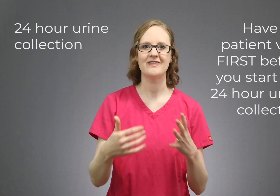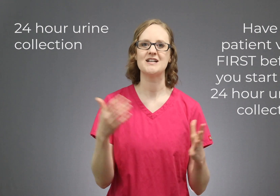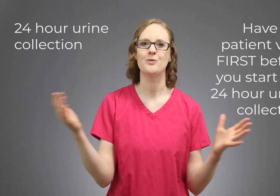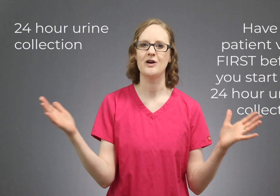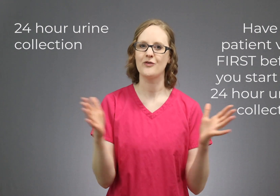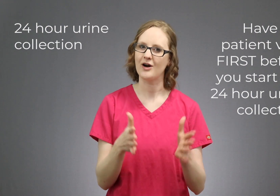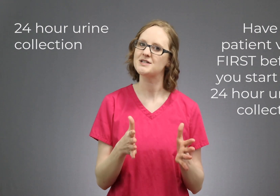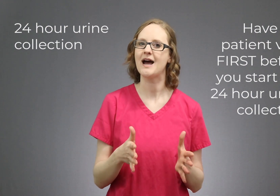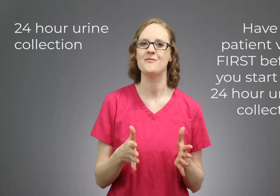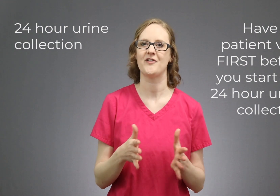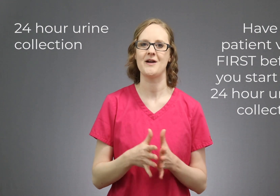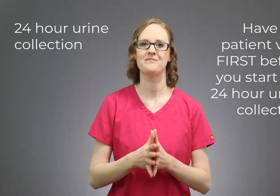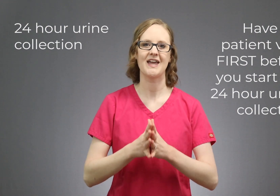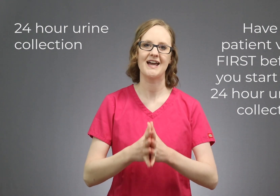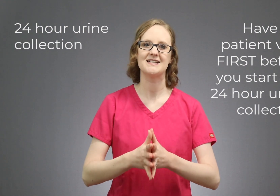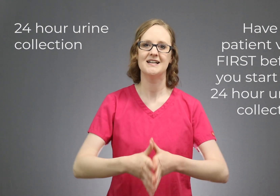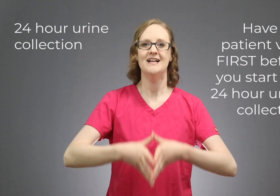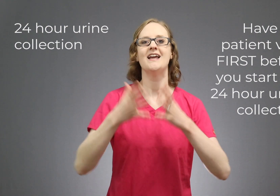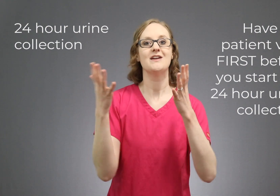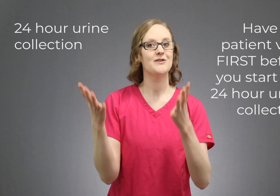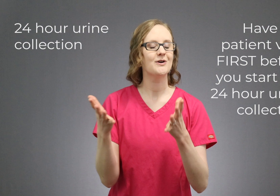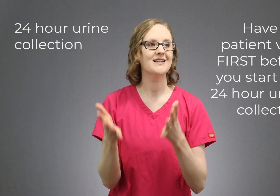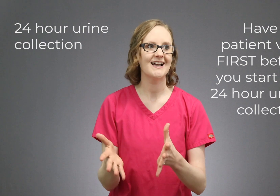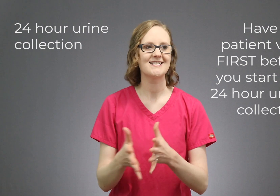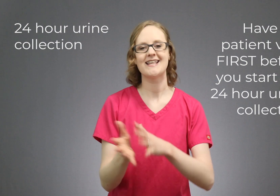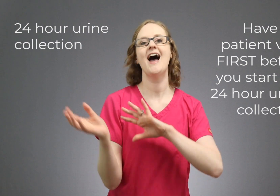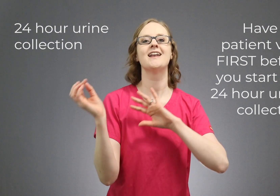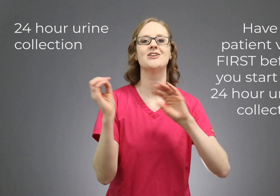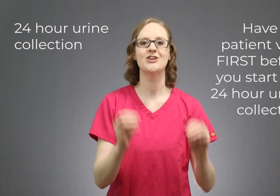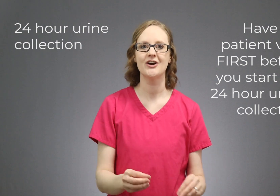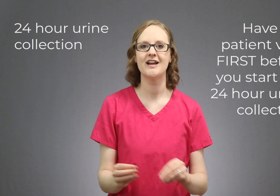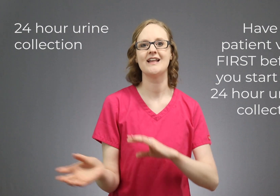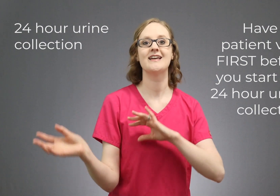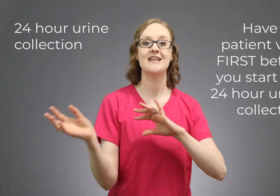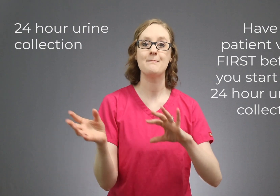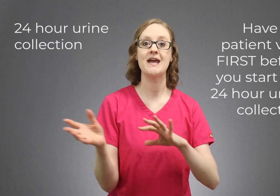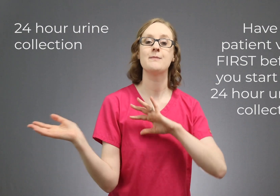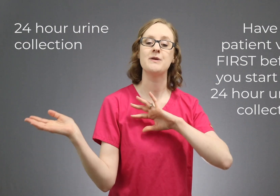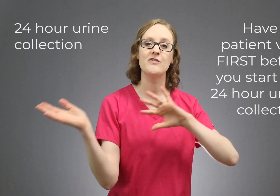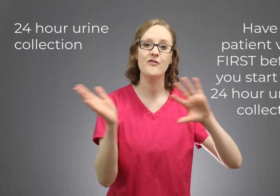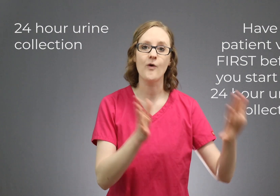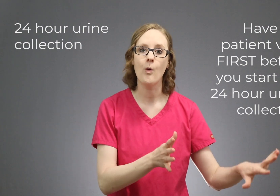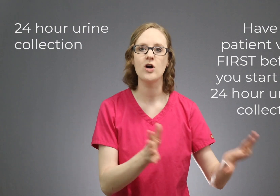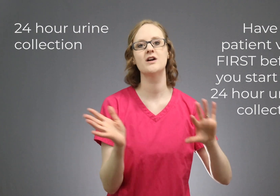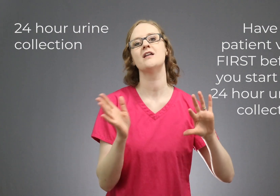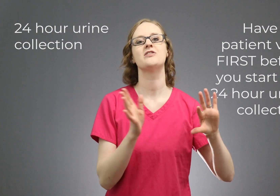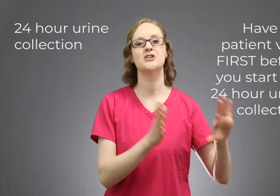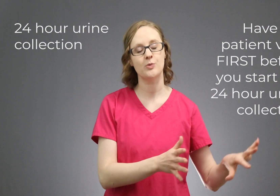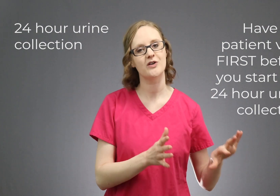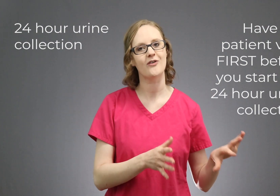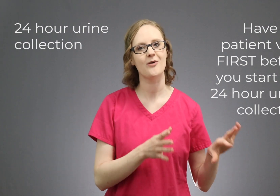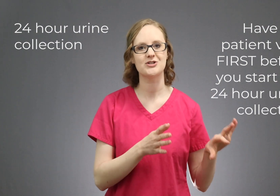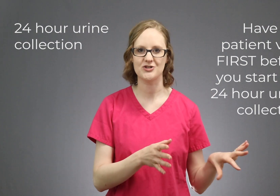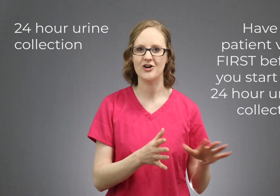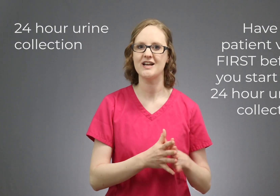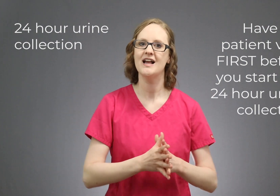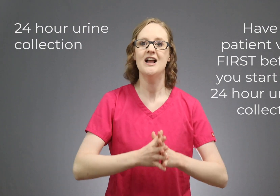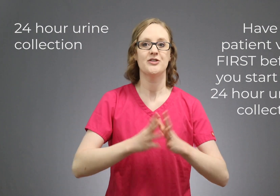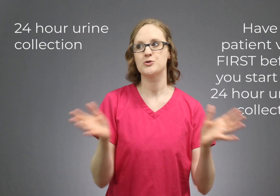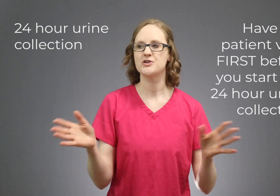that 24 hour time frame. And if you collect that urine that they made before the 24 hours started, the